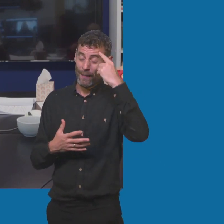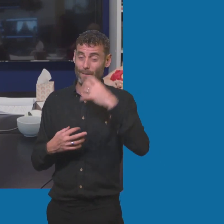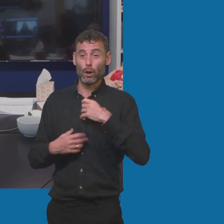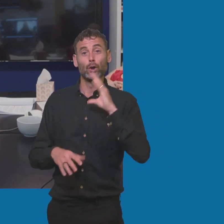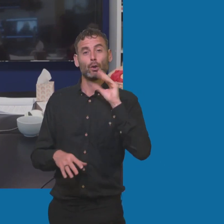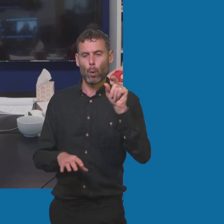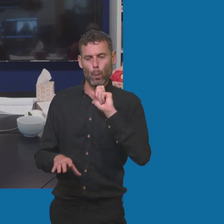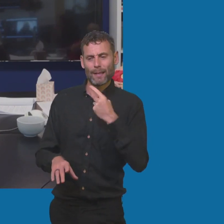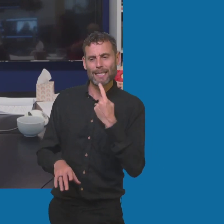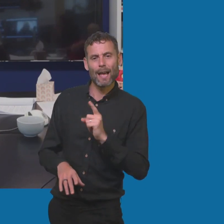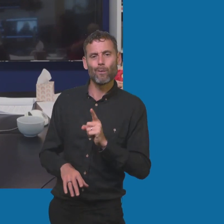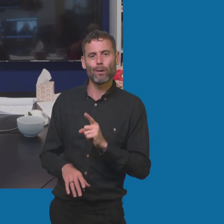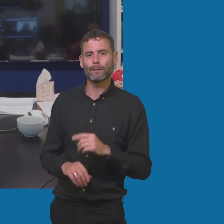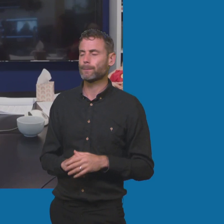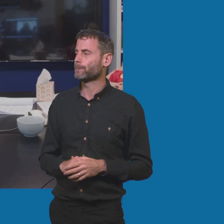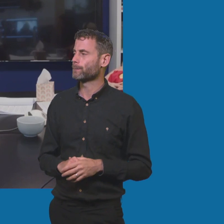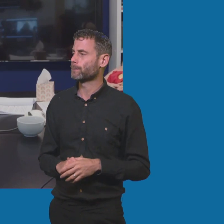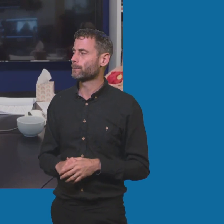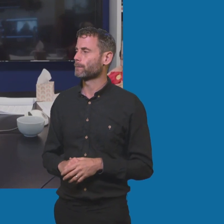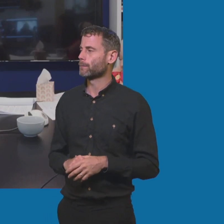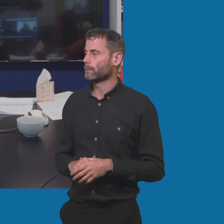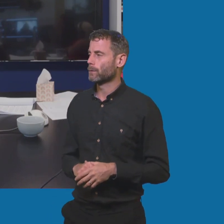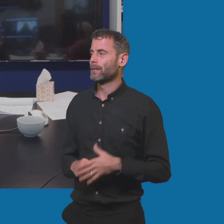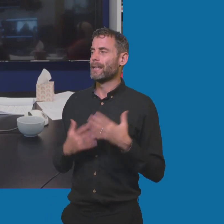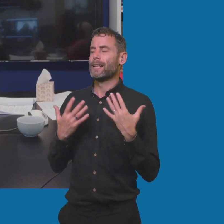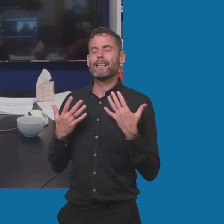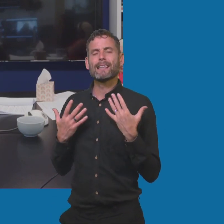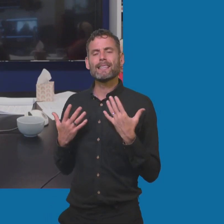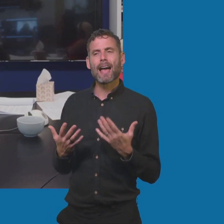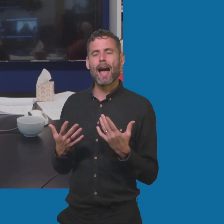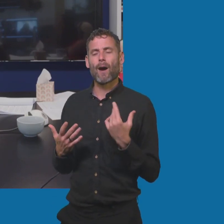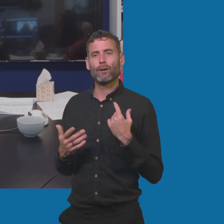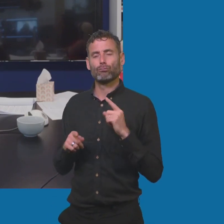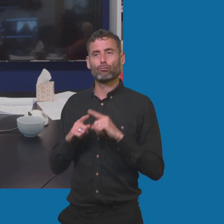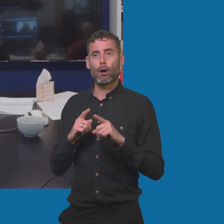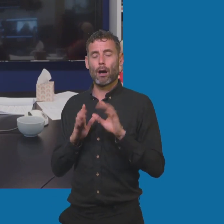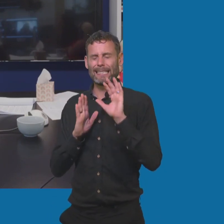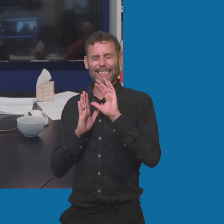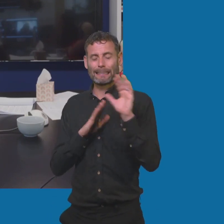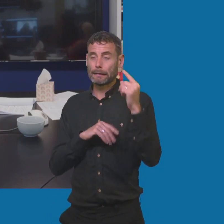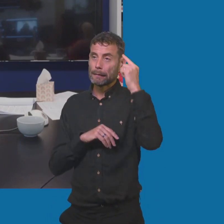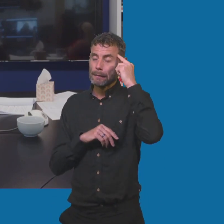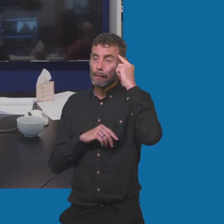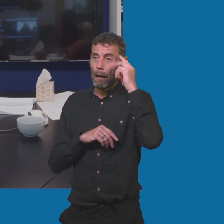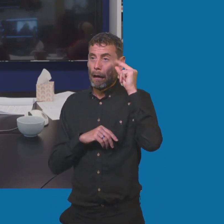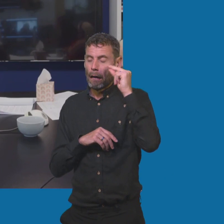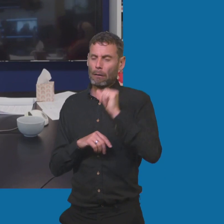So, I try my best to just change that kind of mindset with it because in college,